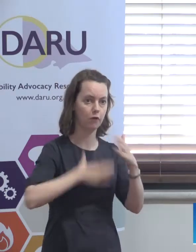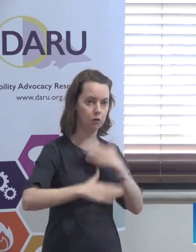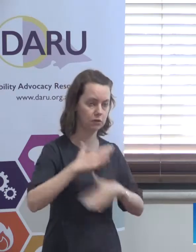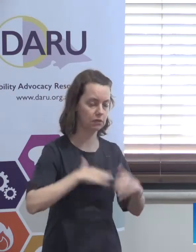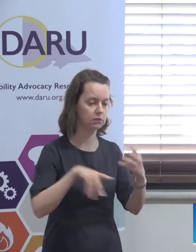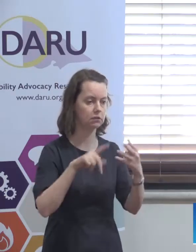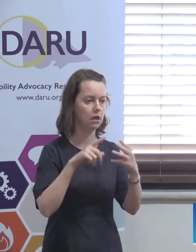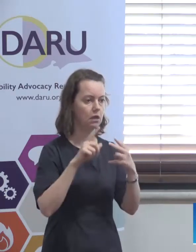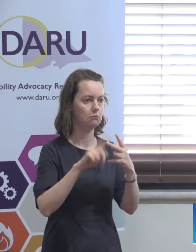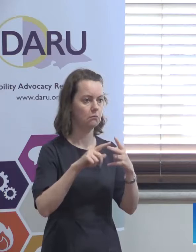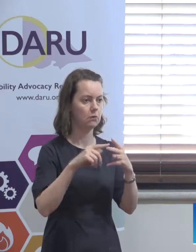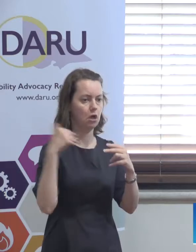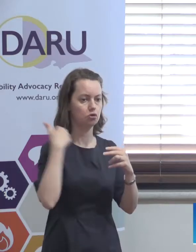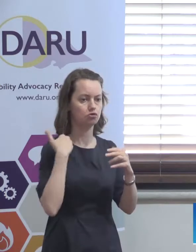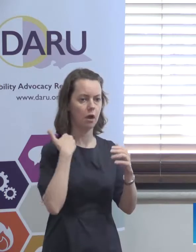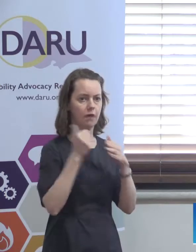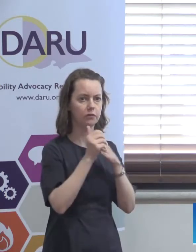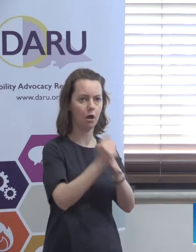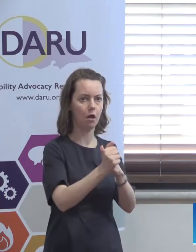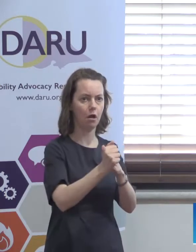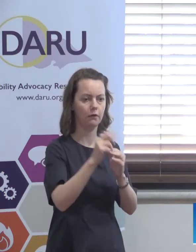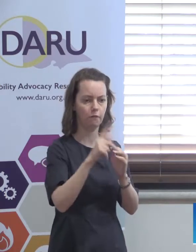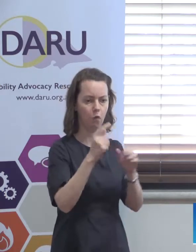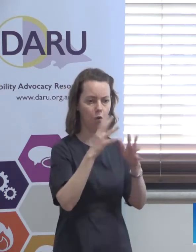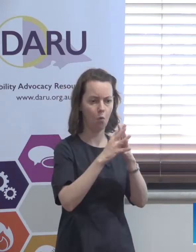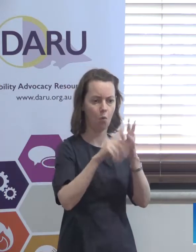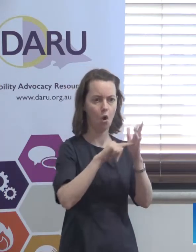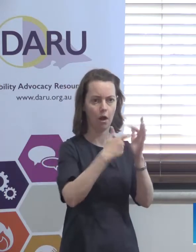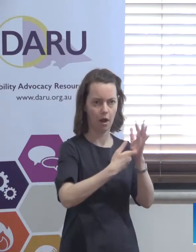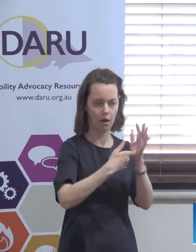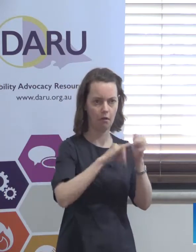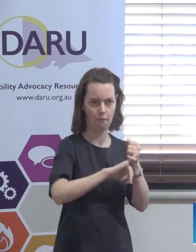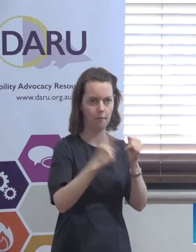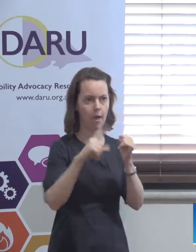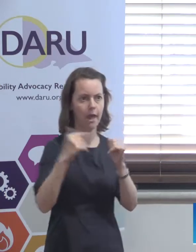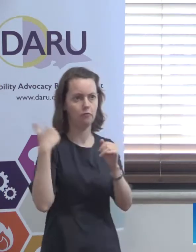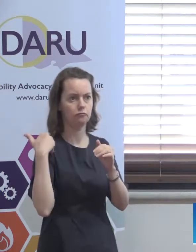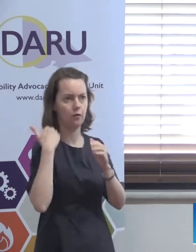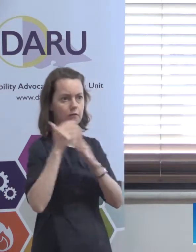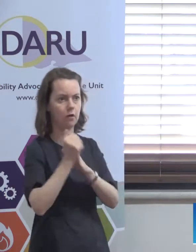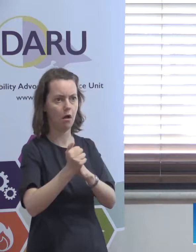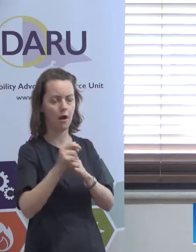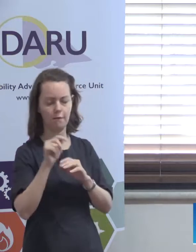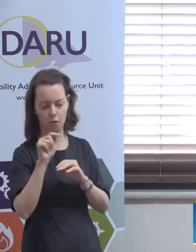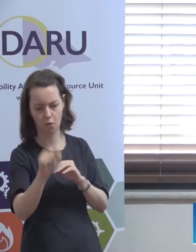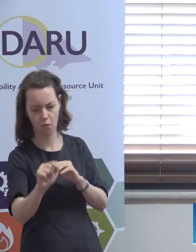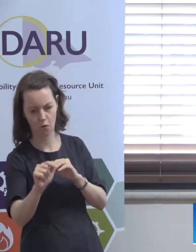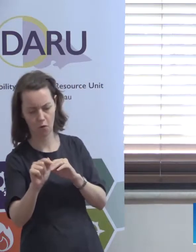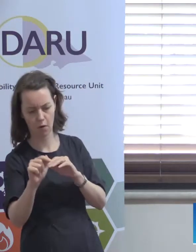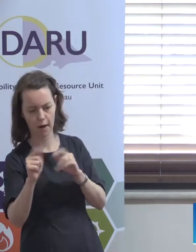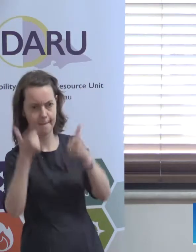There's draft guidelines for workers and draft guidelines for providers I think around the code of conduct and there's rules about the code of conduct.